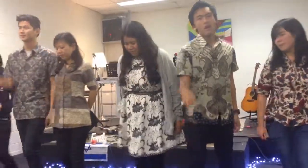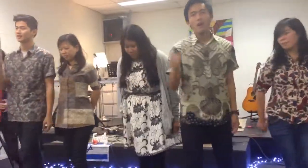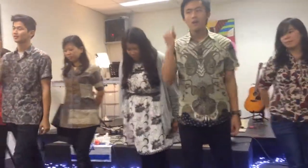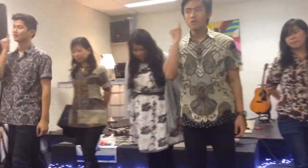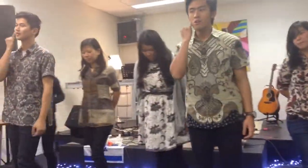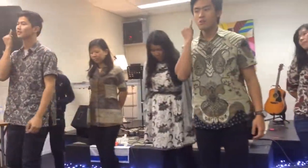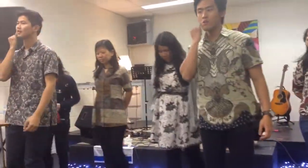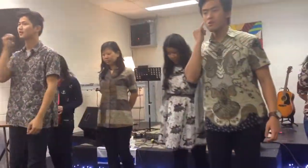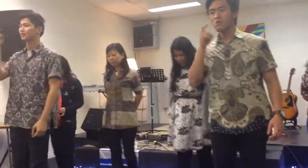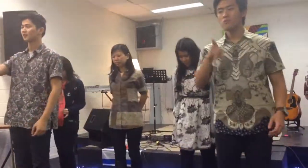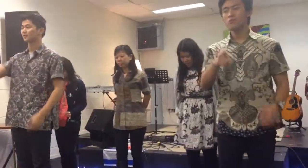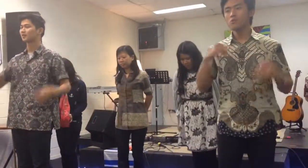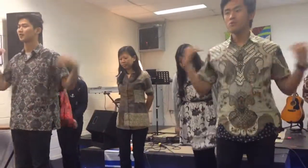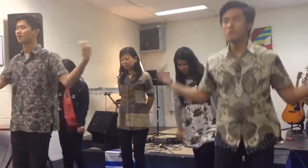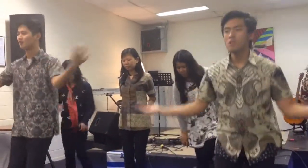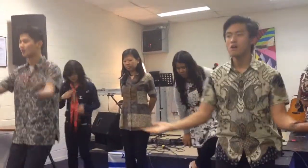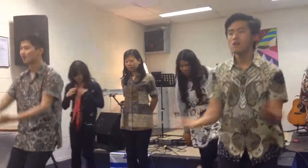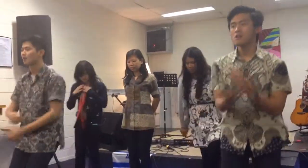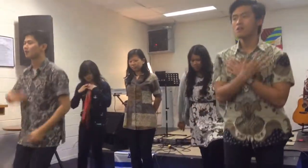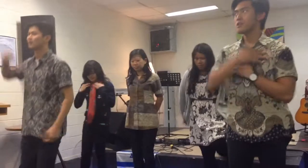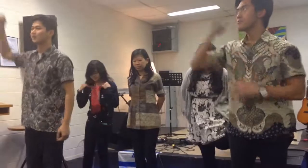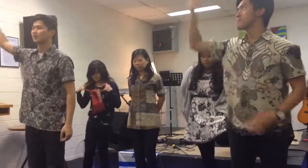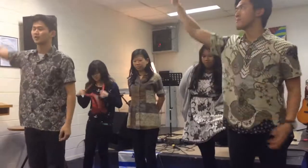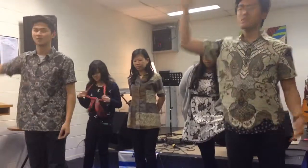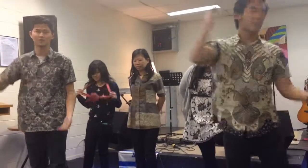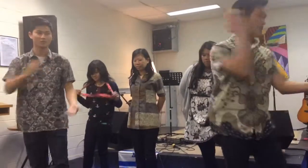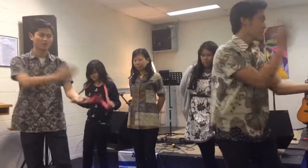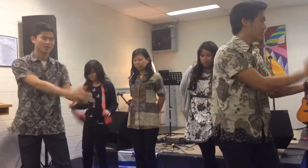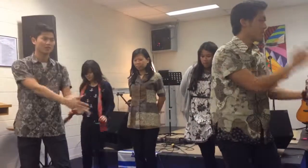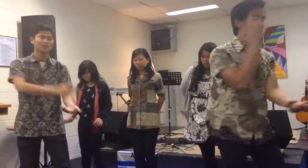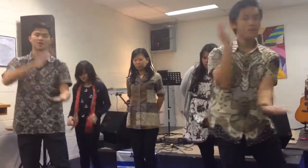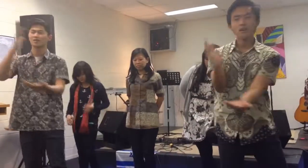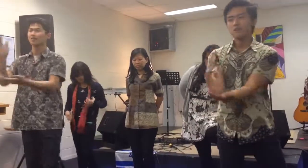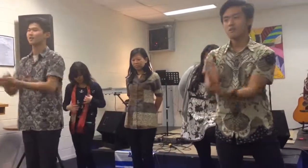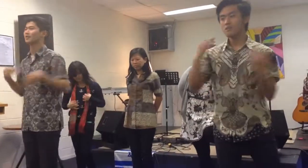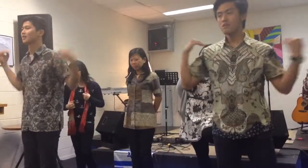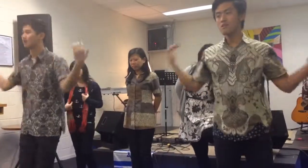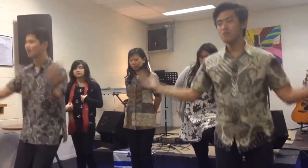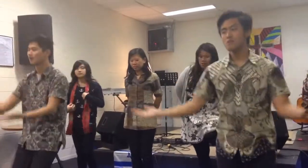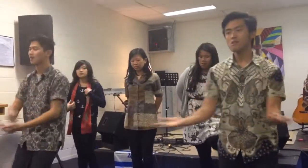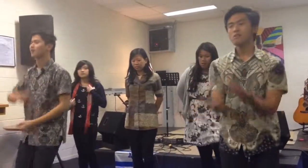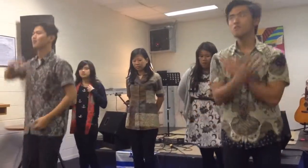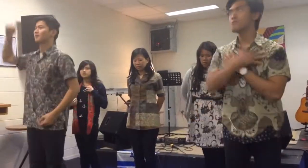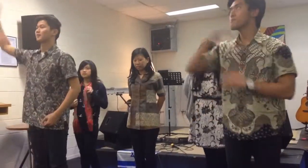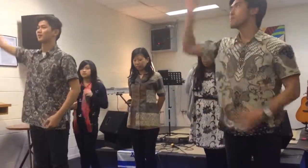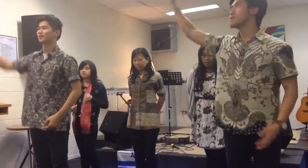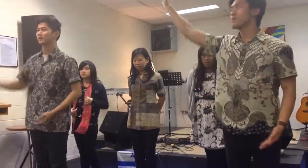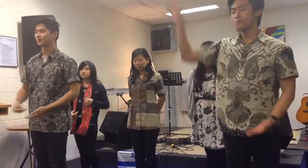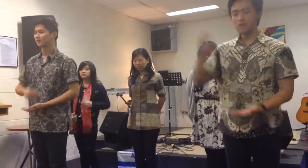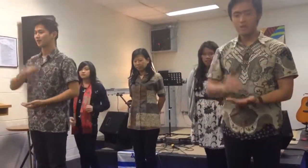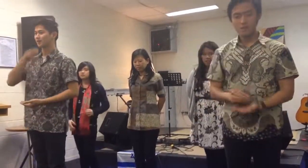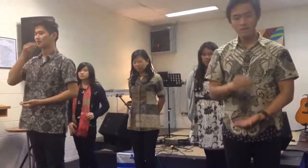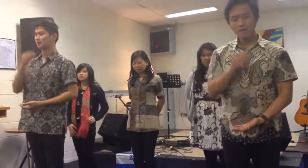If you love me, really love me, feed my